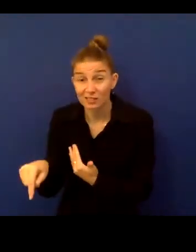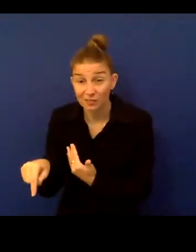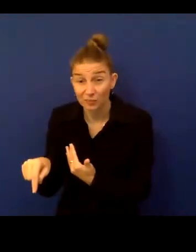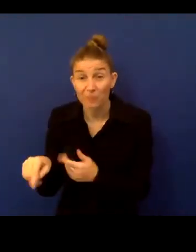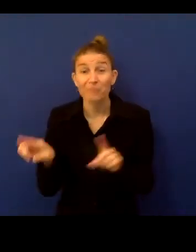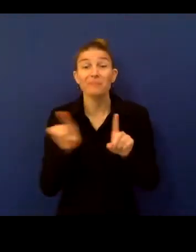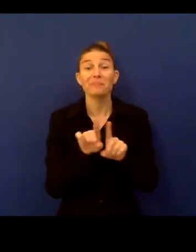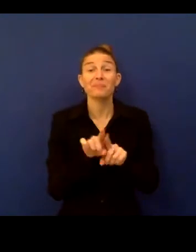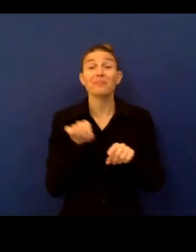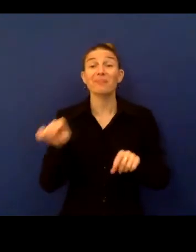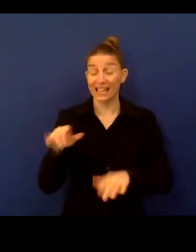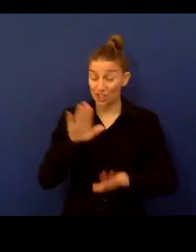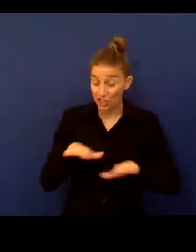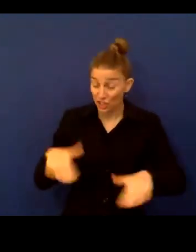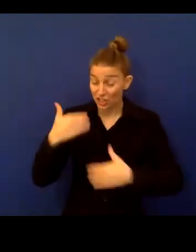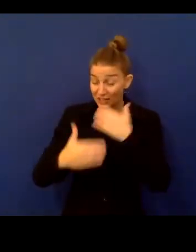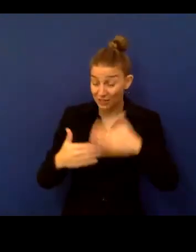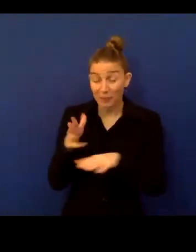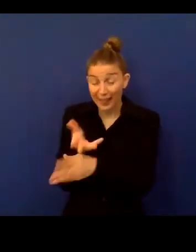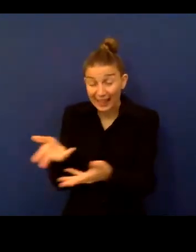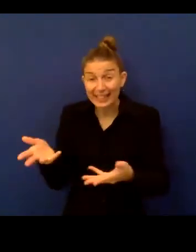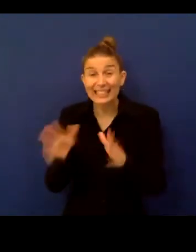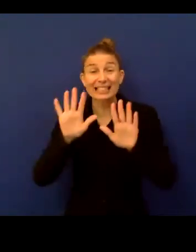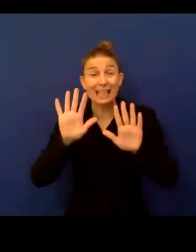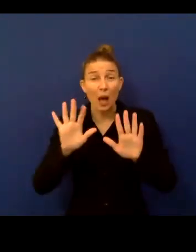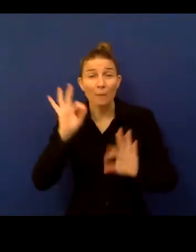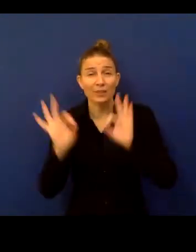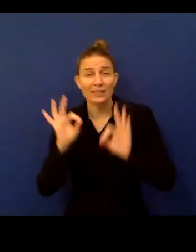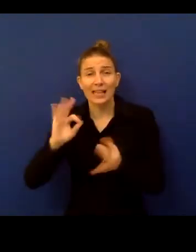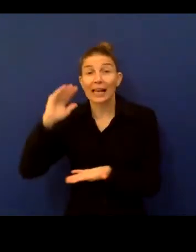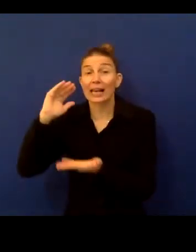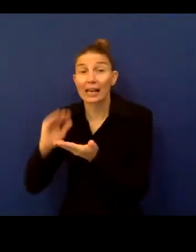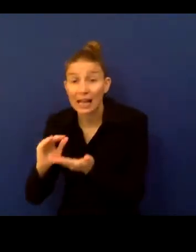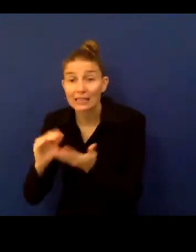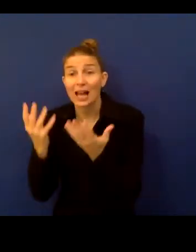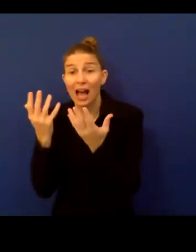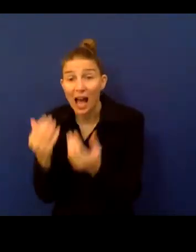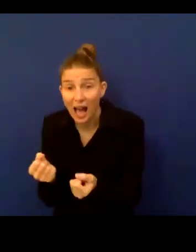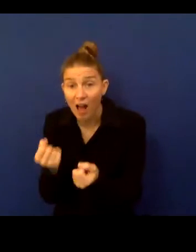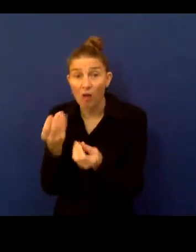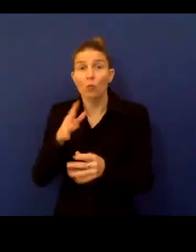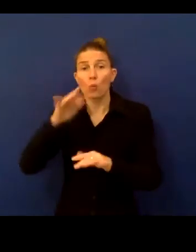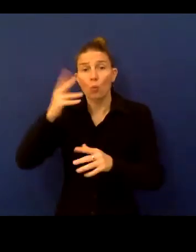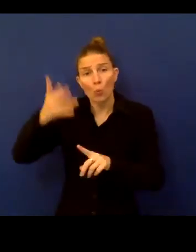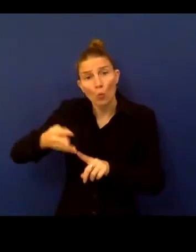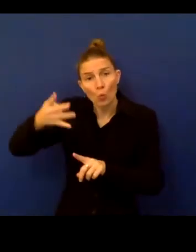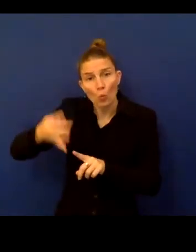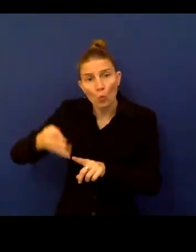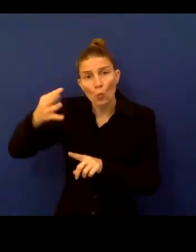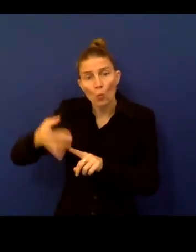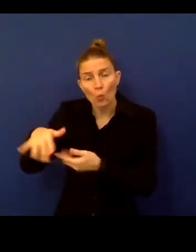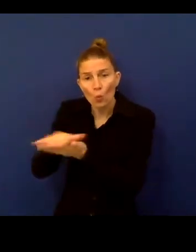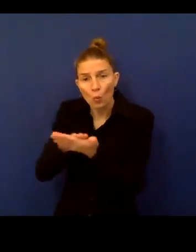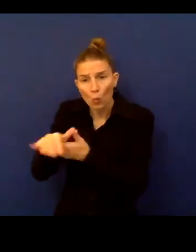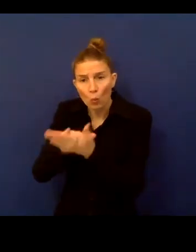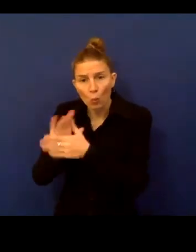for hand washing in their households. So as you can see, with the existing data, even pre-COVID data, we are